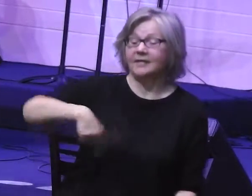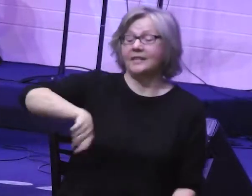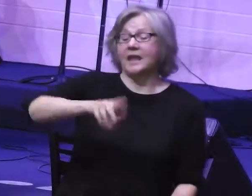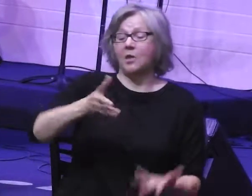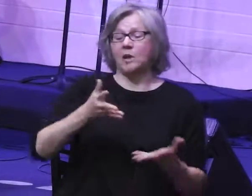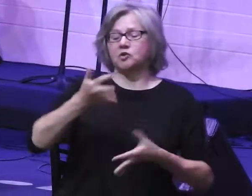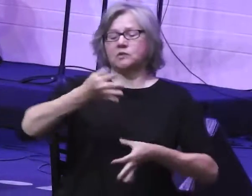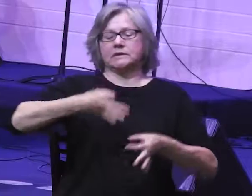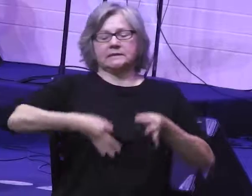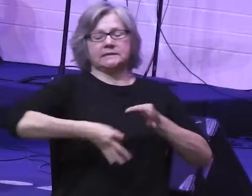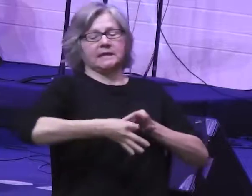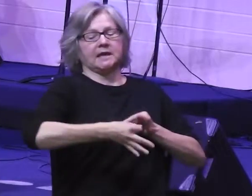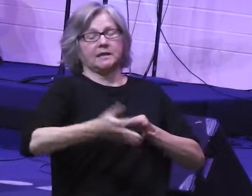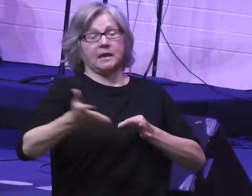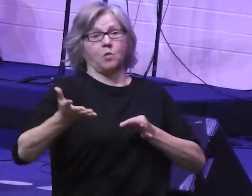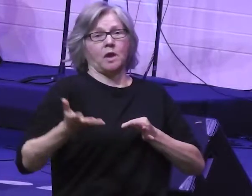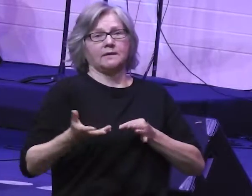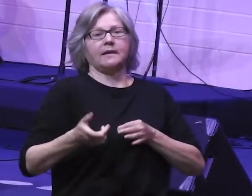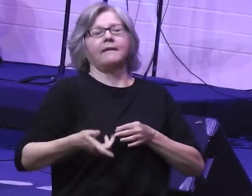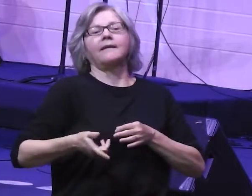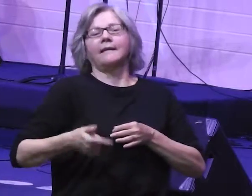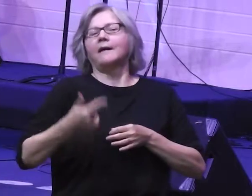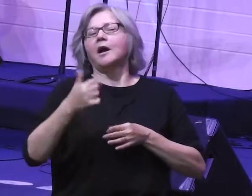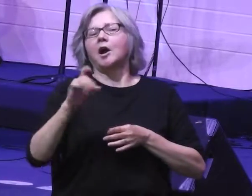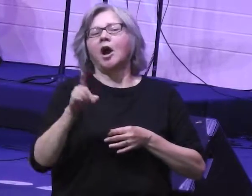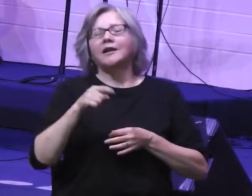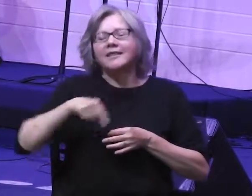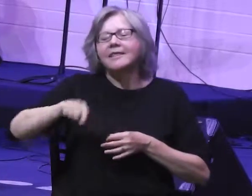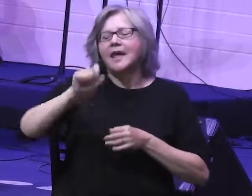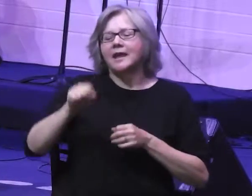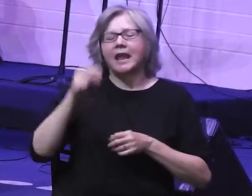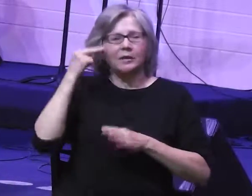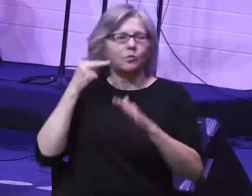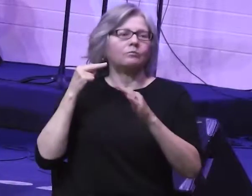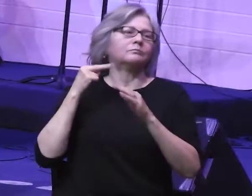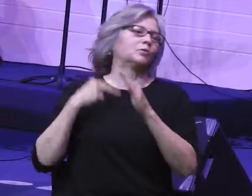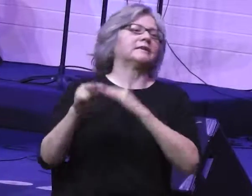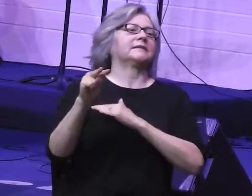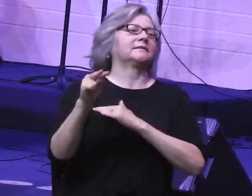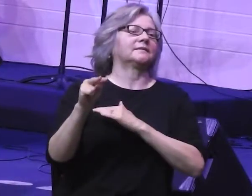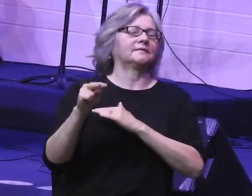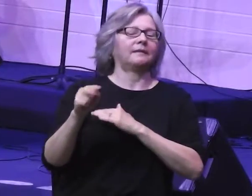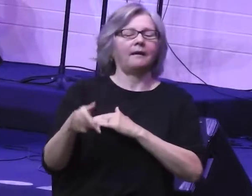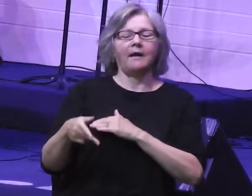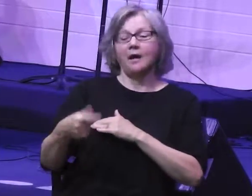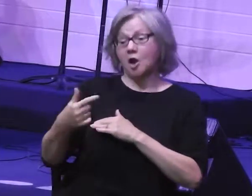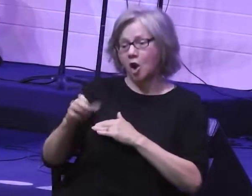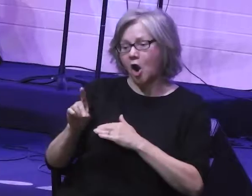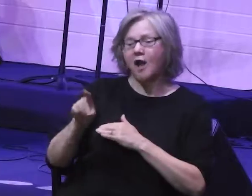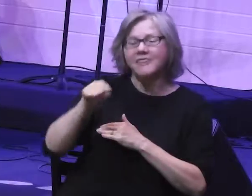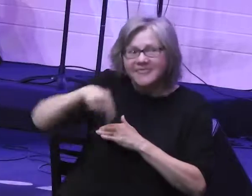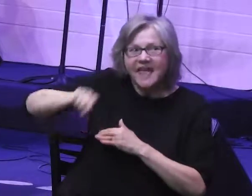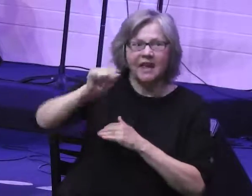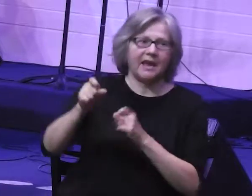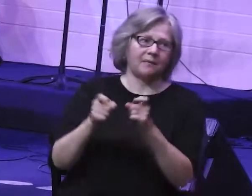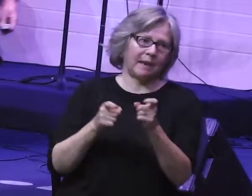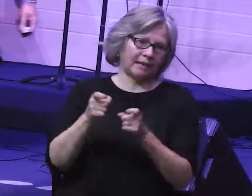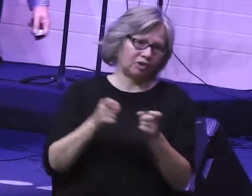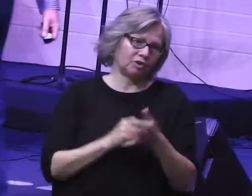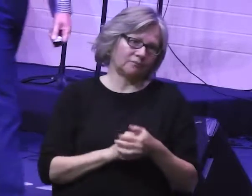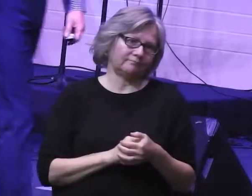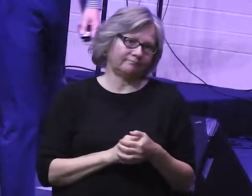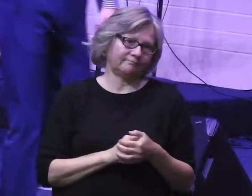They want to instead a God that they can predict and a God that they can more easily manage.